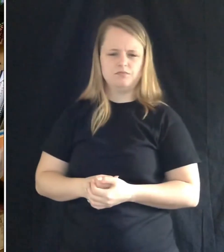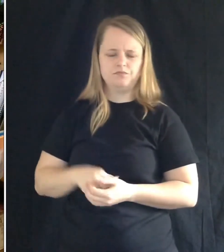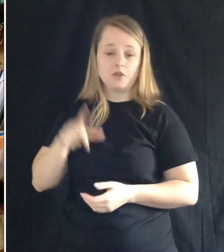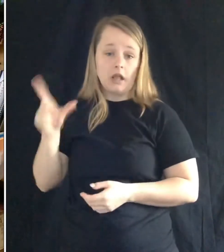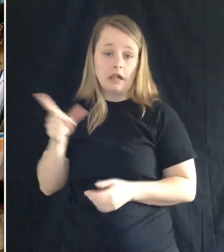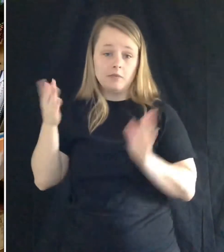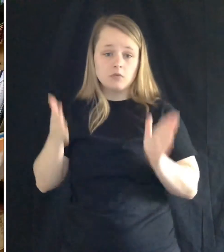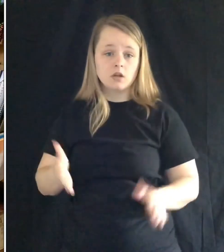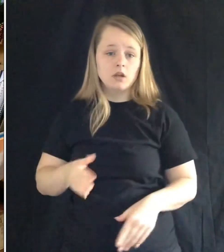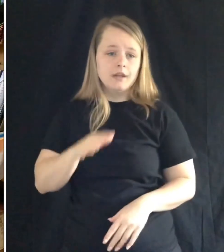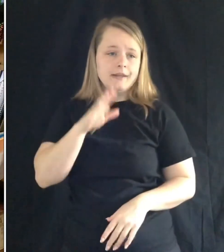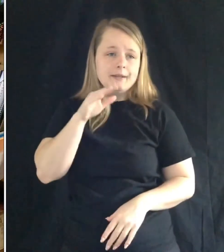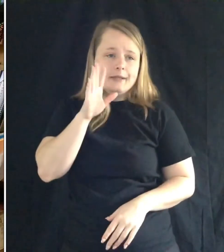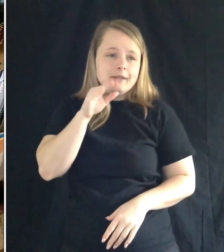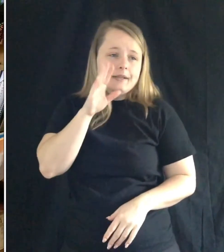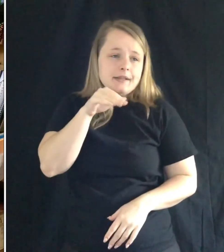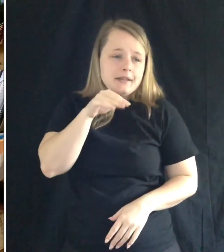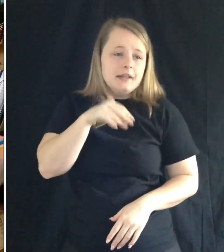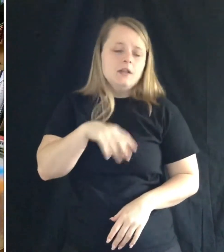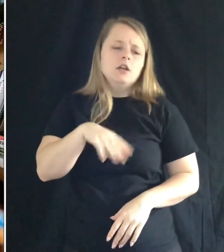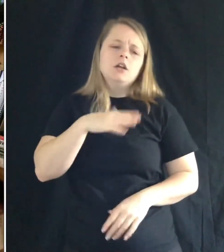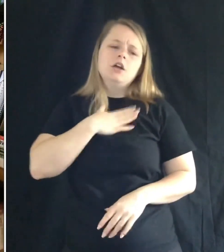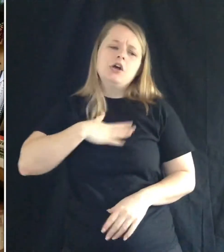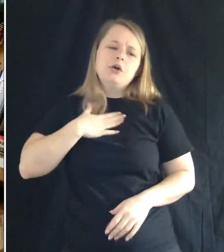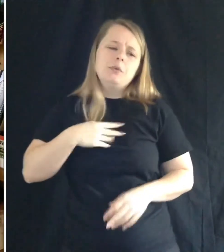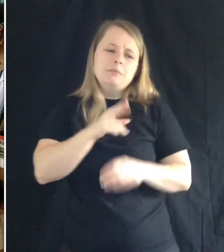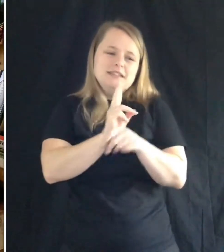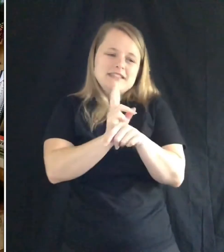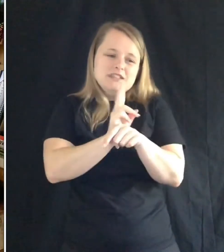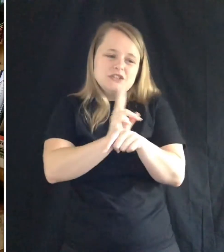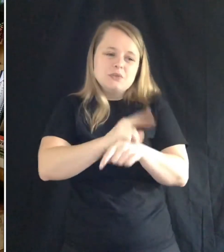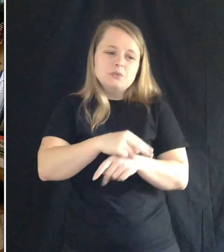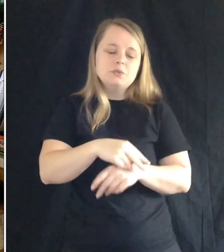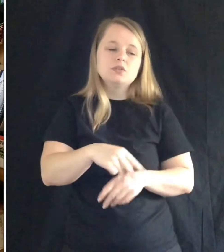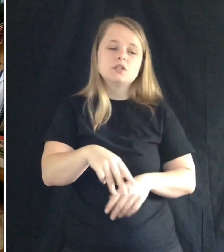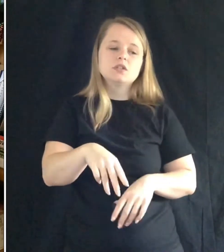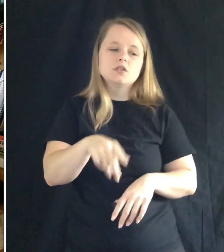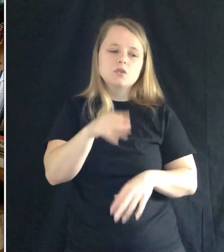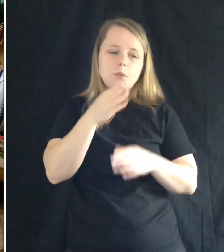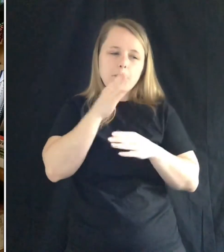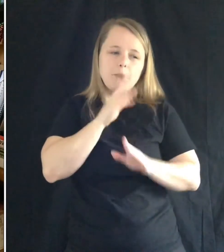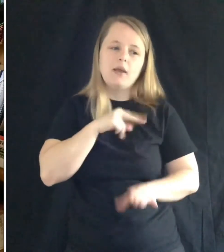use your indoor voice, dear, said the librarian, Miss Otterbottom.